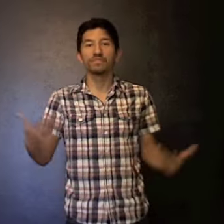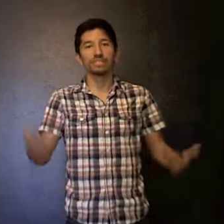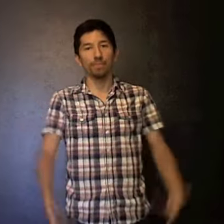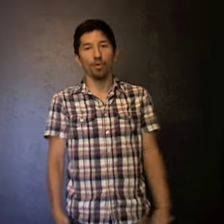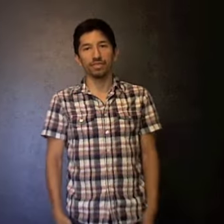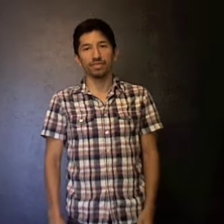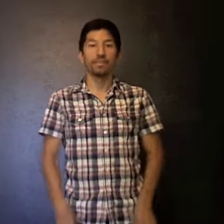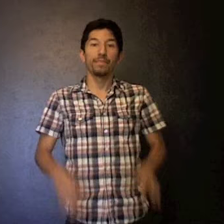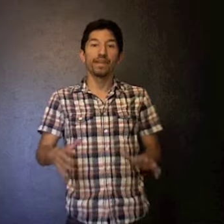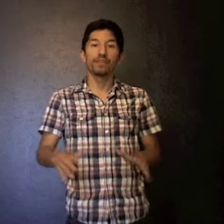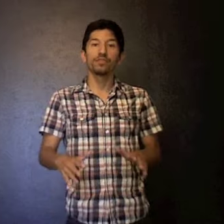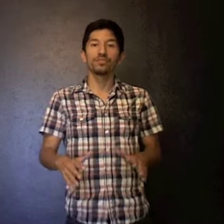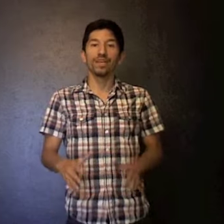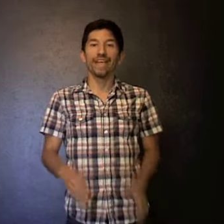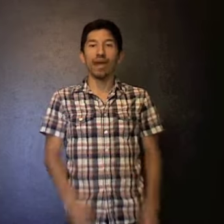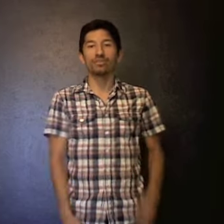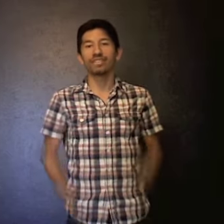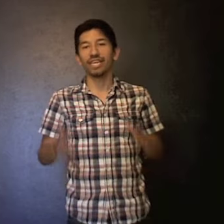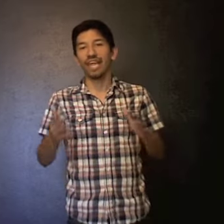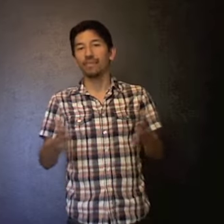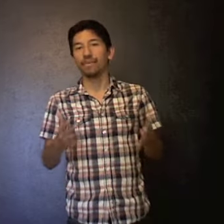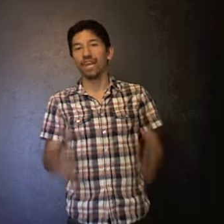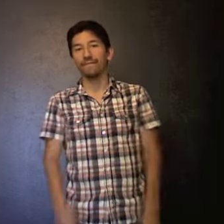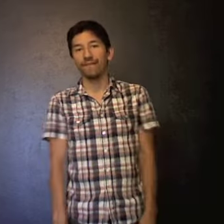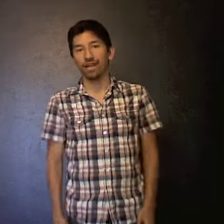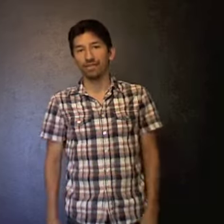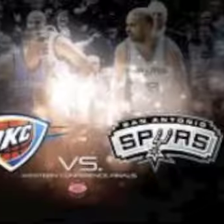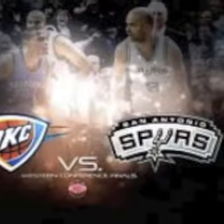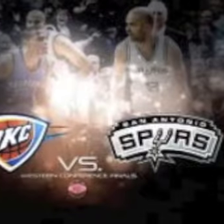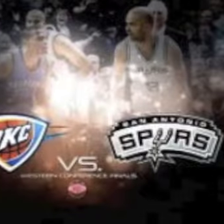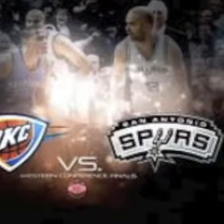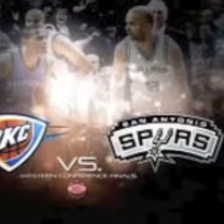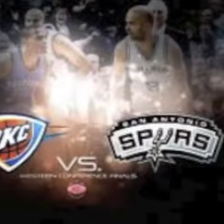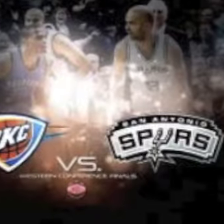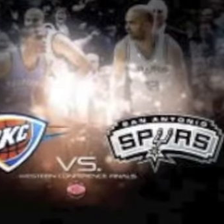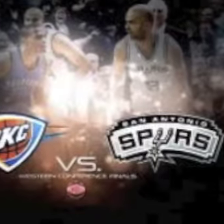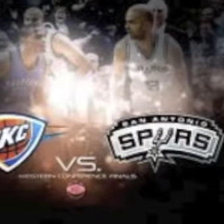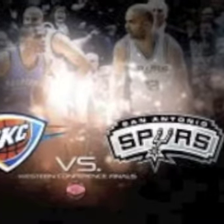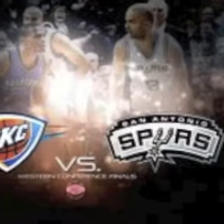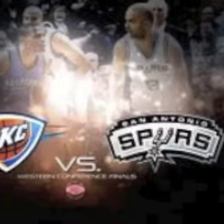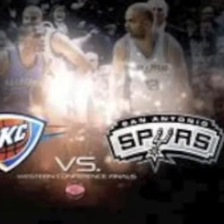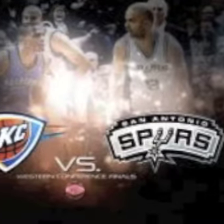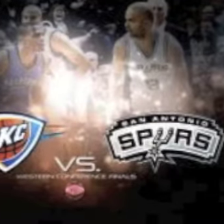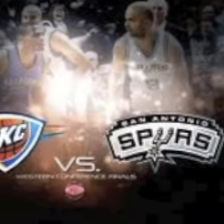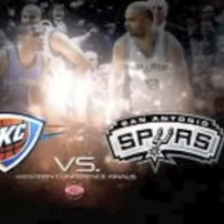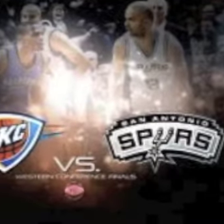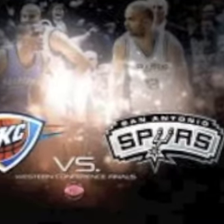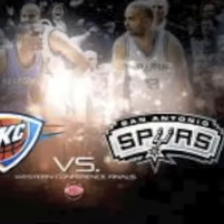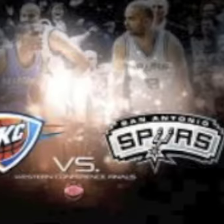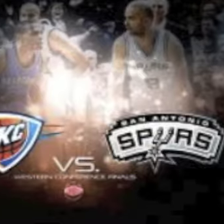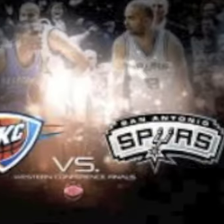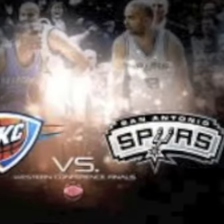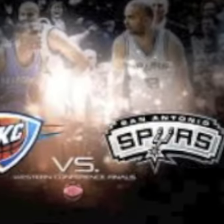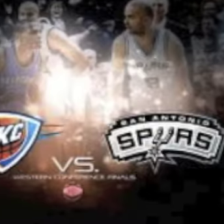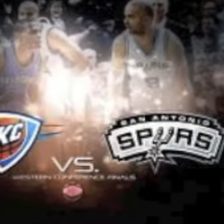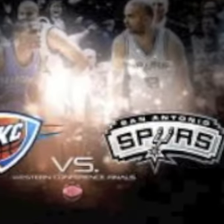sports. The big news right now is the NBA Finals. In the Conference Finals, we have the Thunder versus the Spurs,